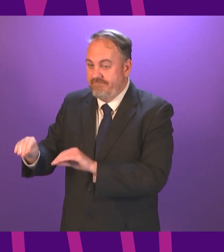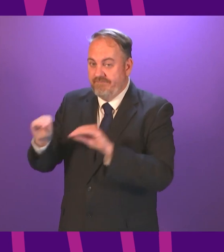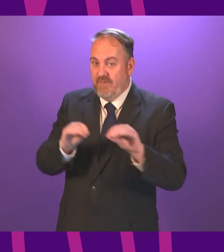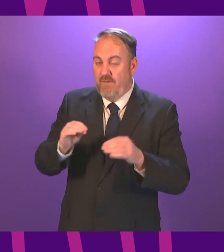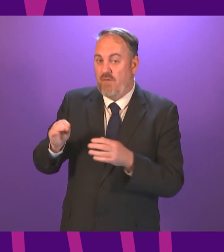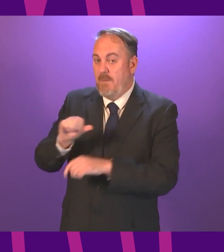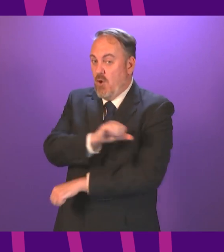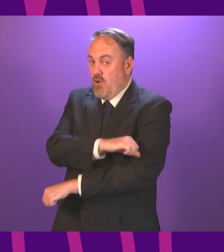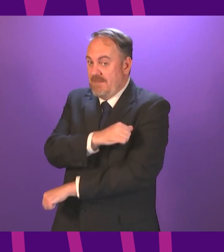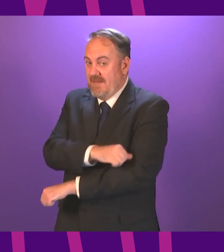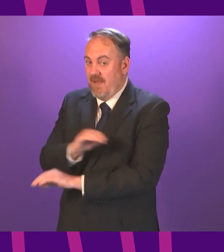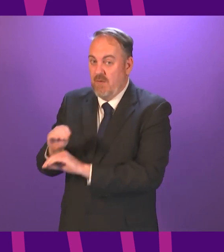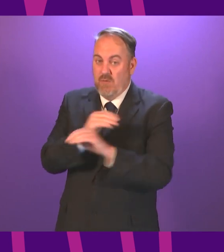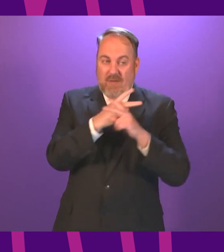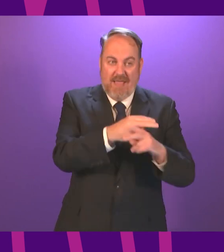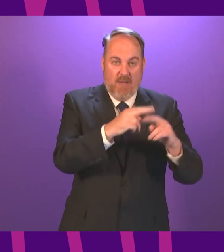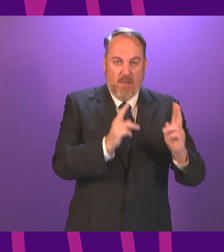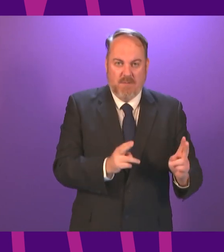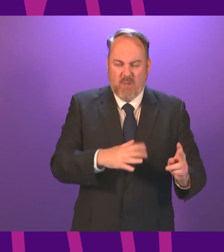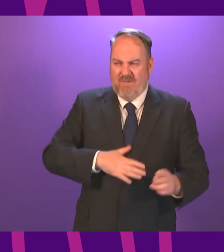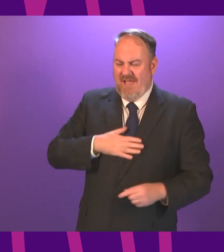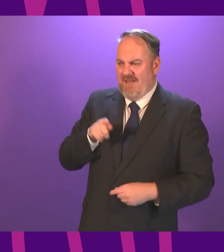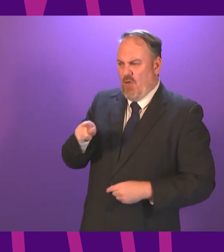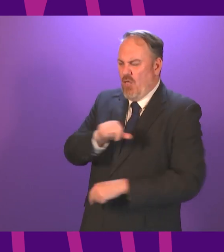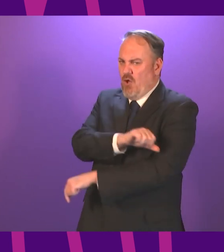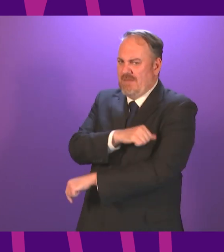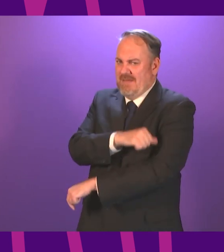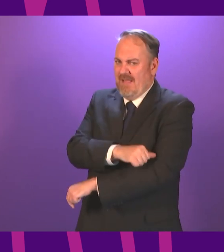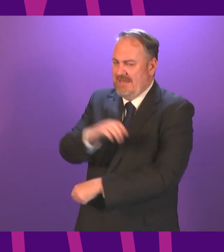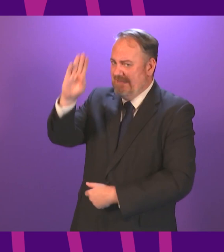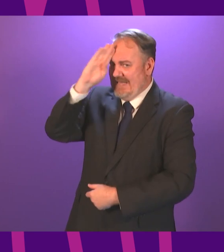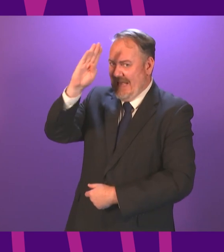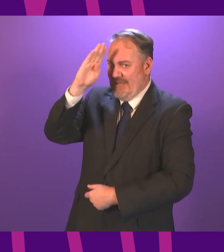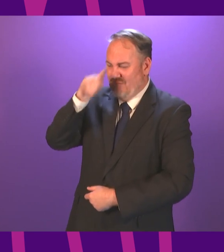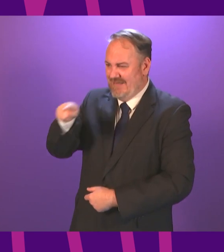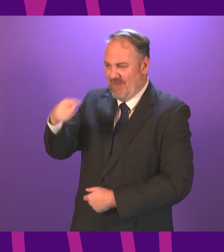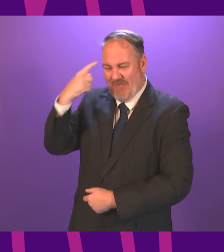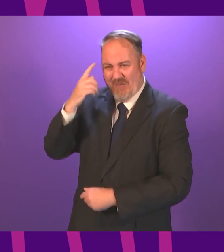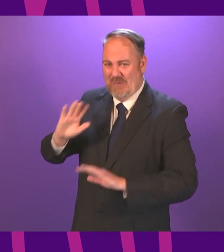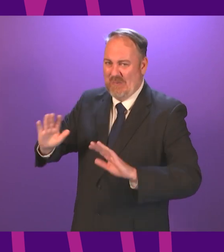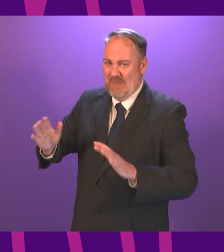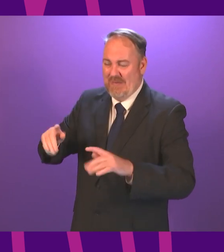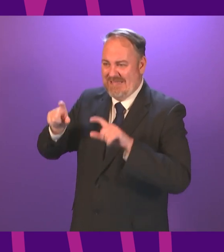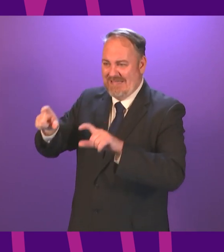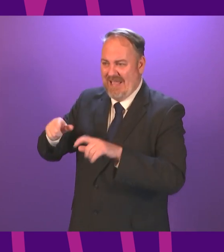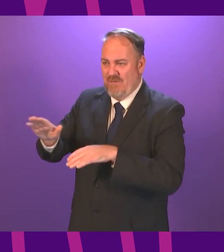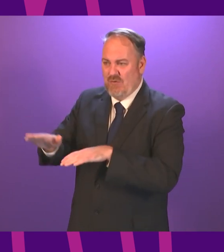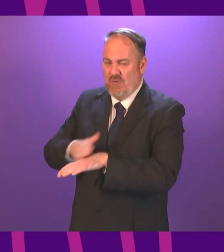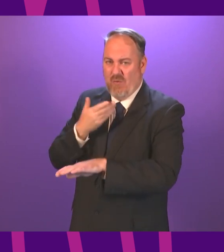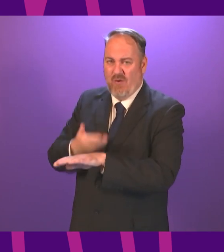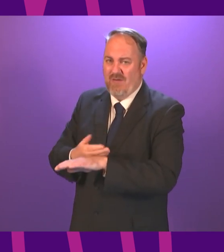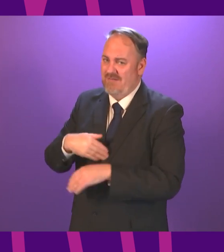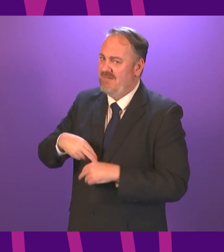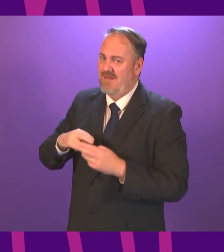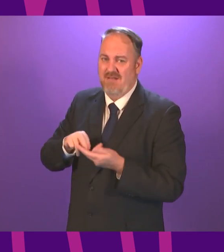the time many of us thought hospital was a very risky place to be historically infections have spread around hospitals rapidly and we saw